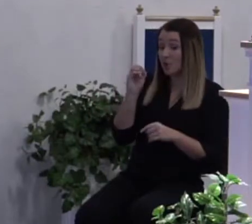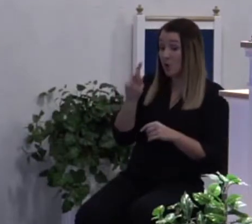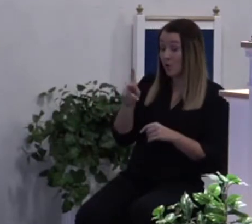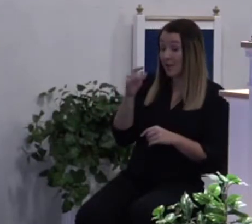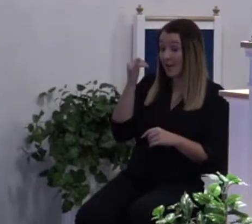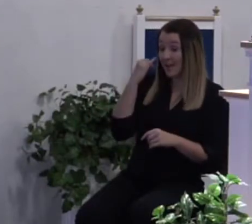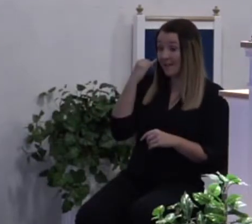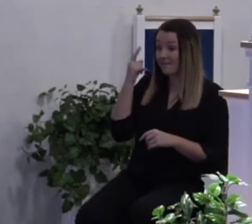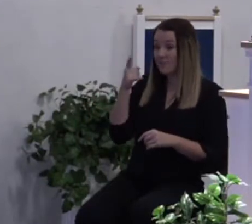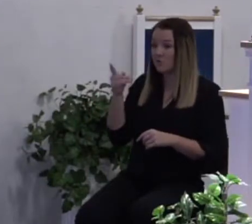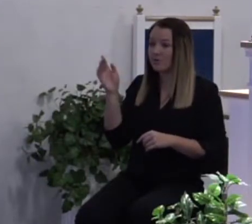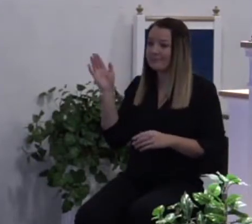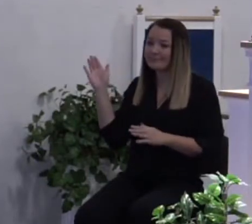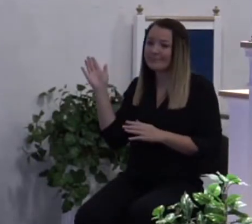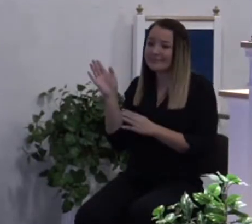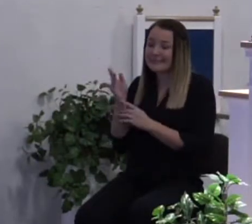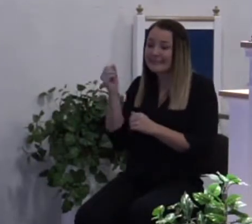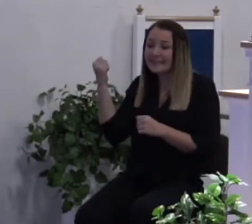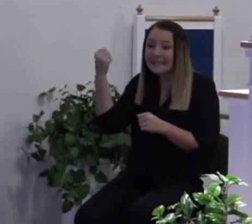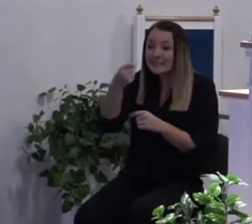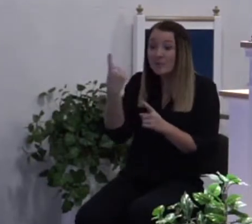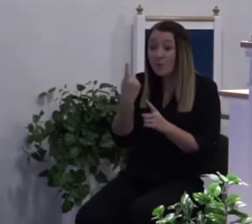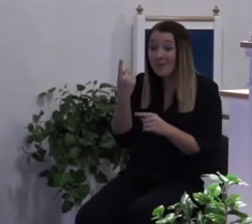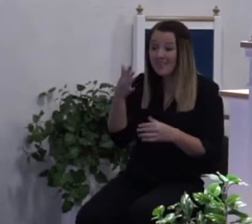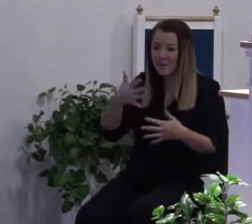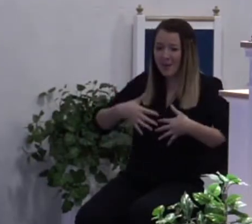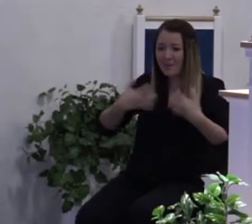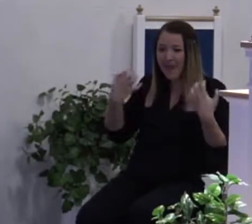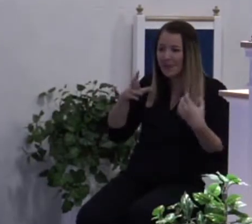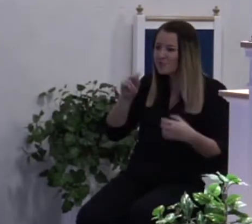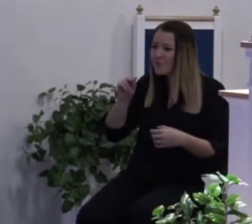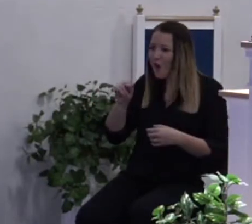somebody because they made you mad. No the Bible said love your enemies.